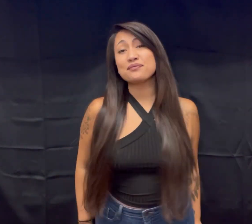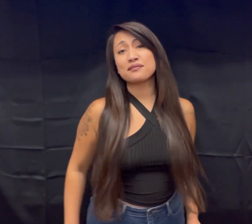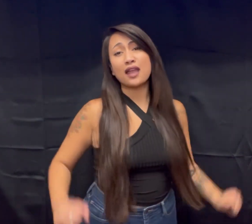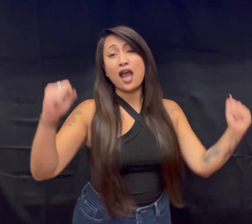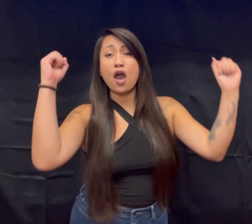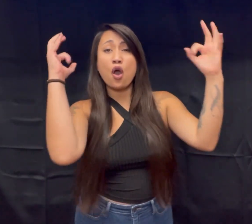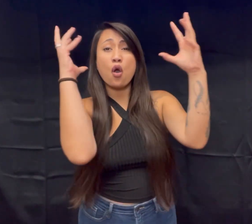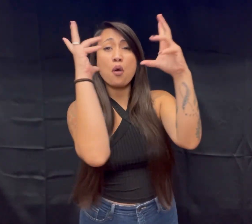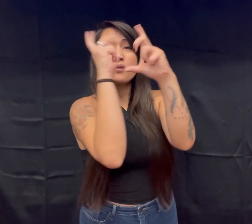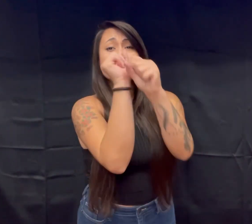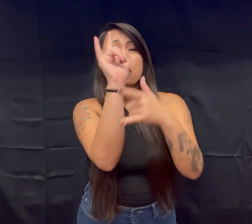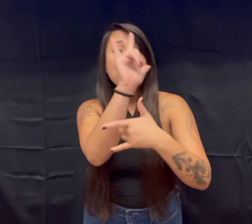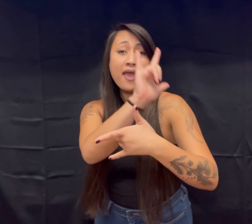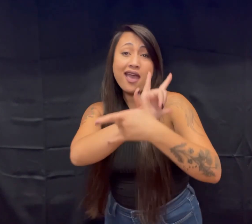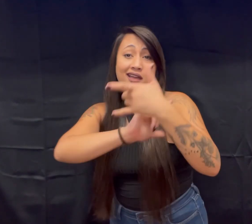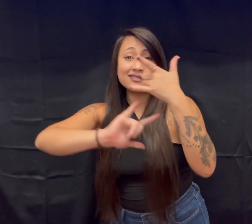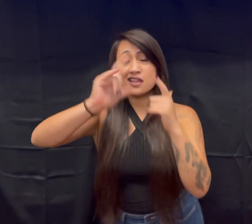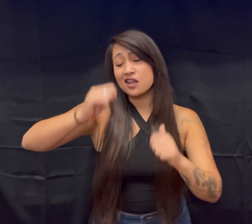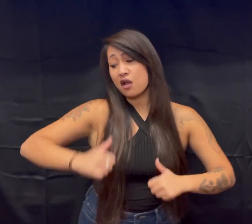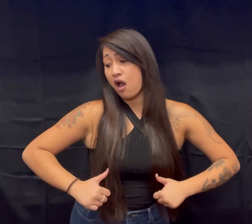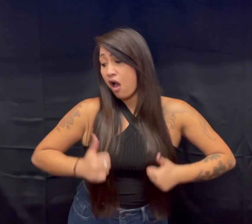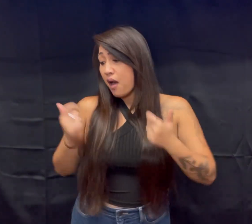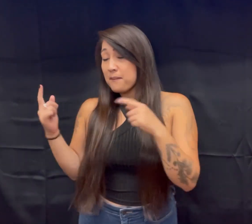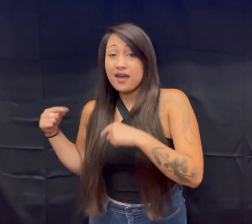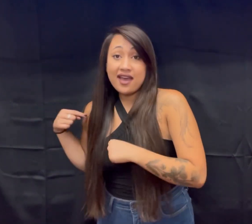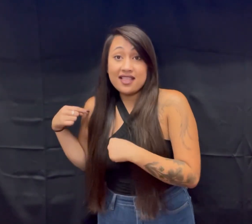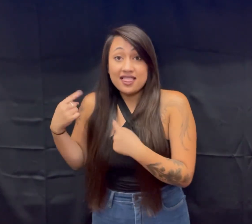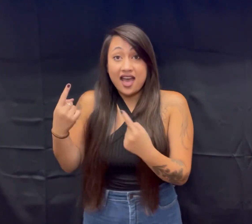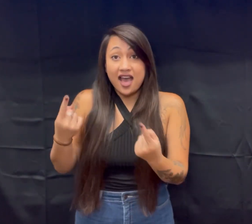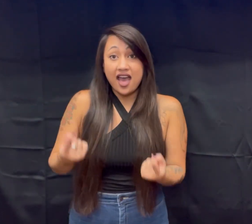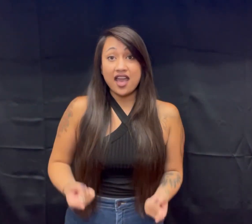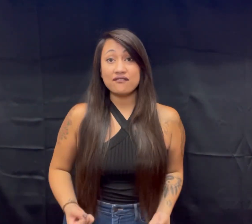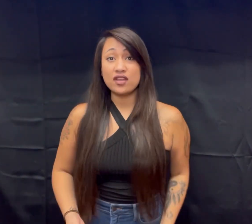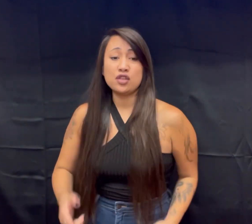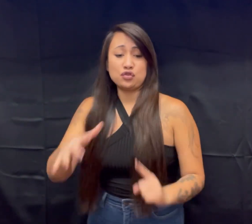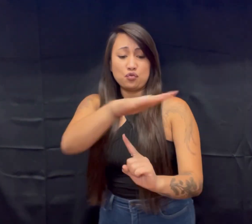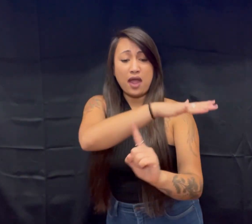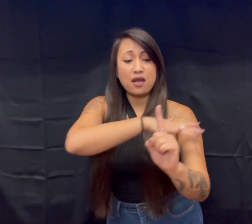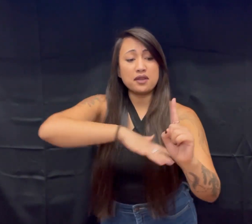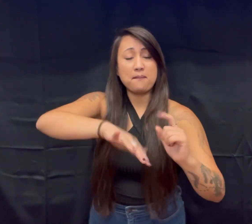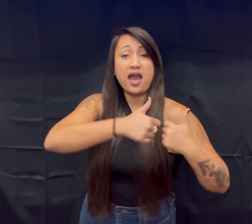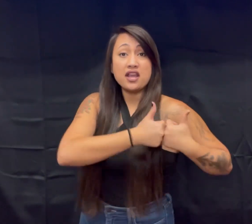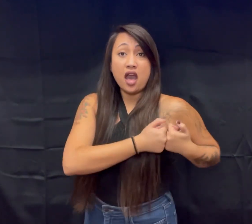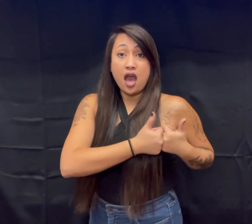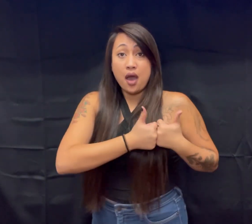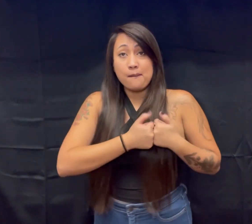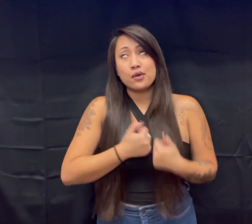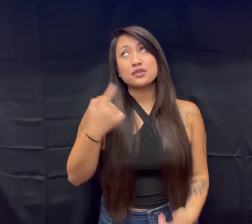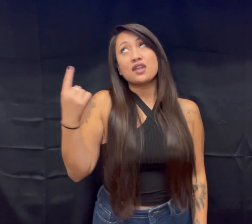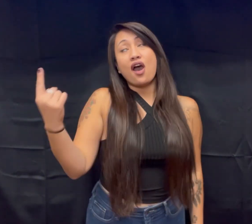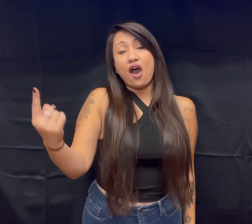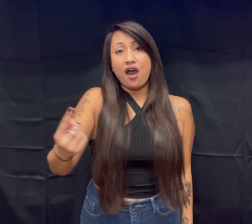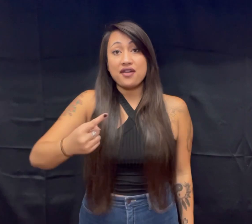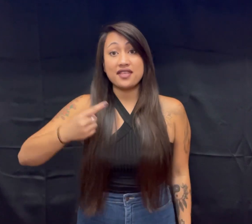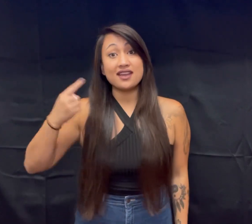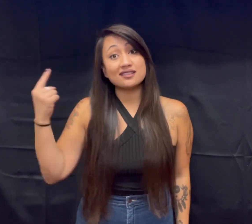I hope that's romantic all my life Surrounded by couples all the